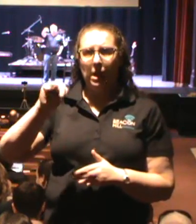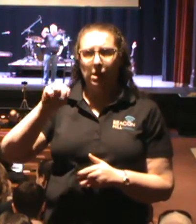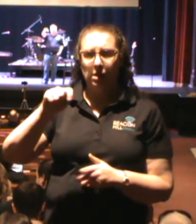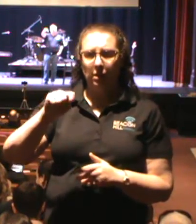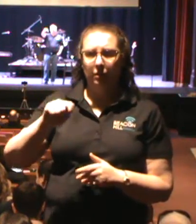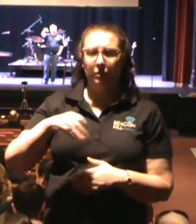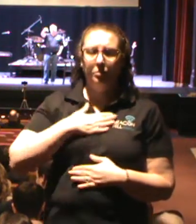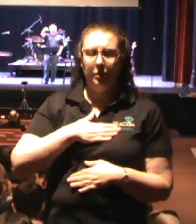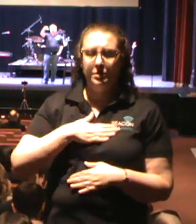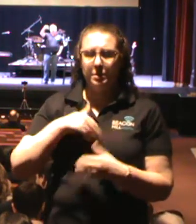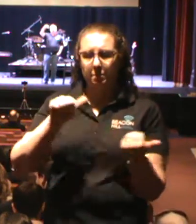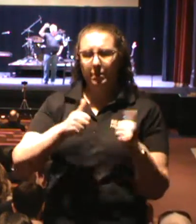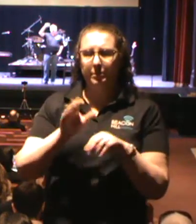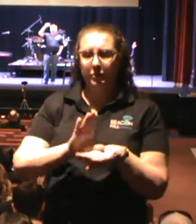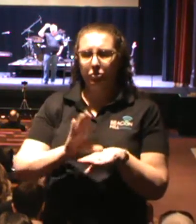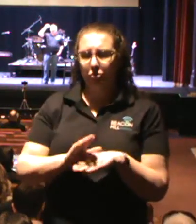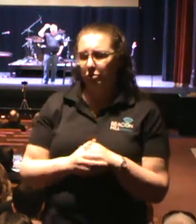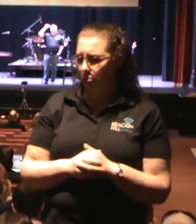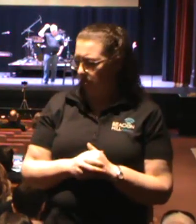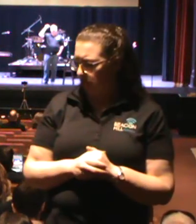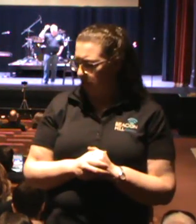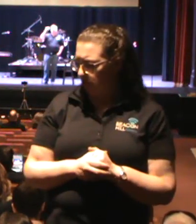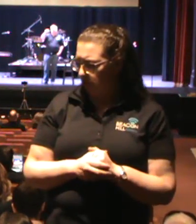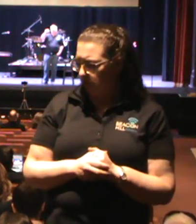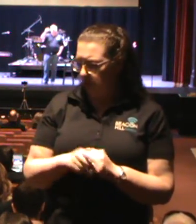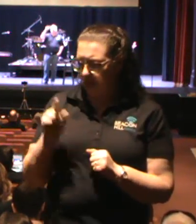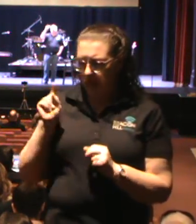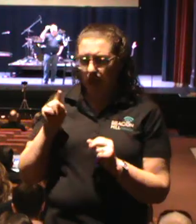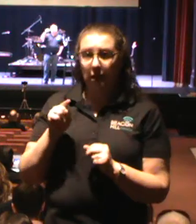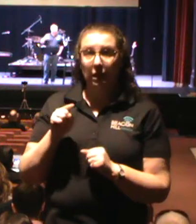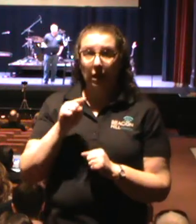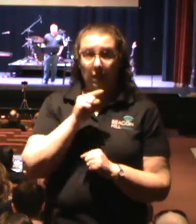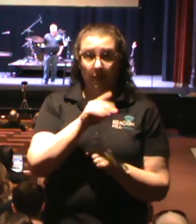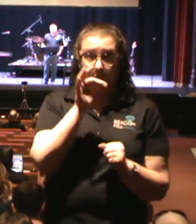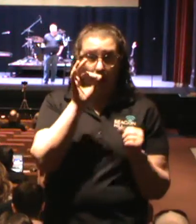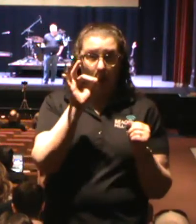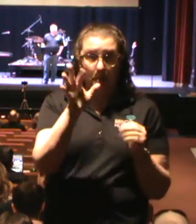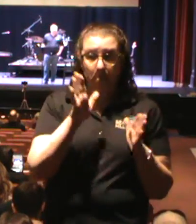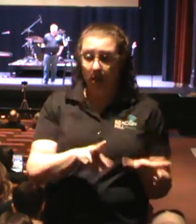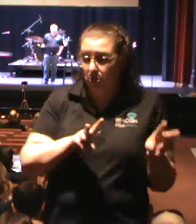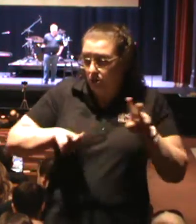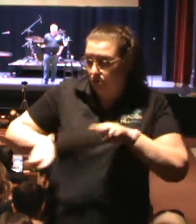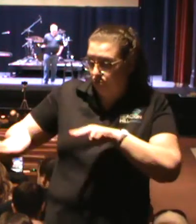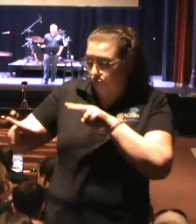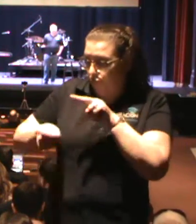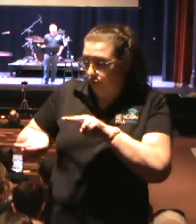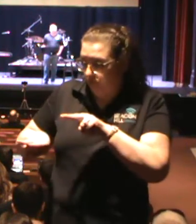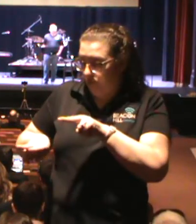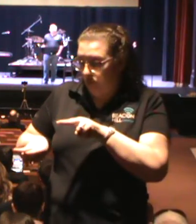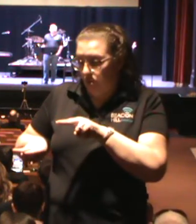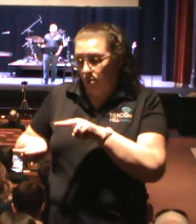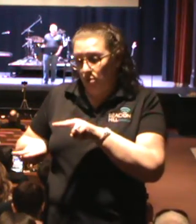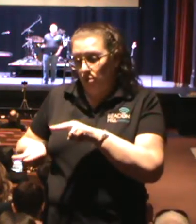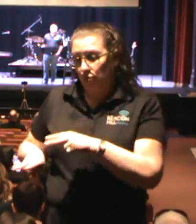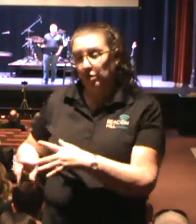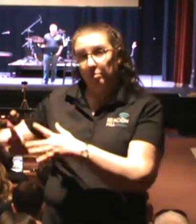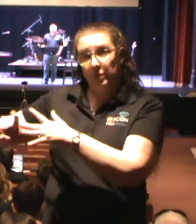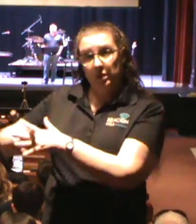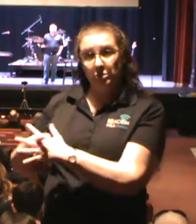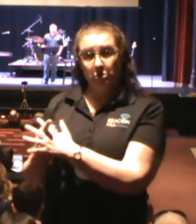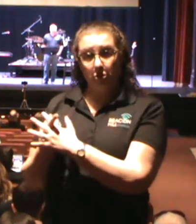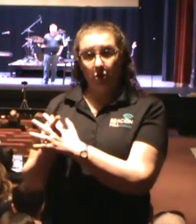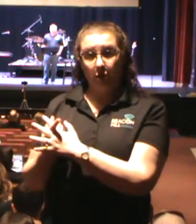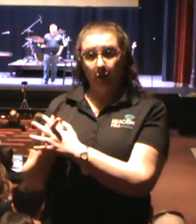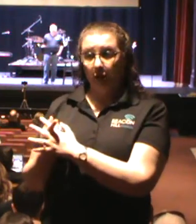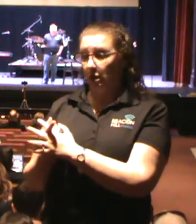street from where the church is now. And he oversaw that church from its founding in a tri-level to 1,000